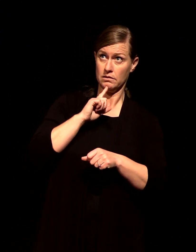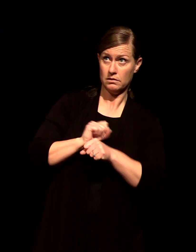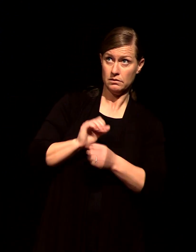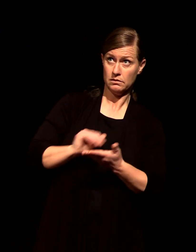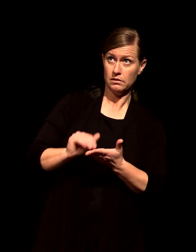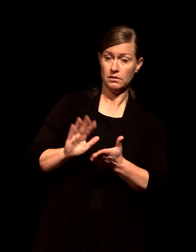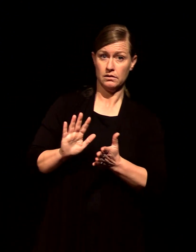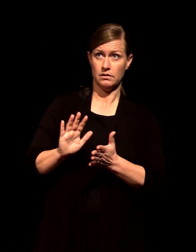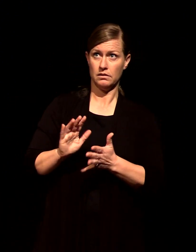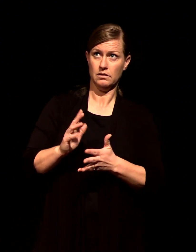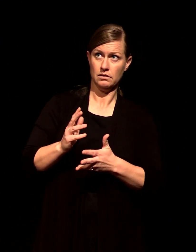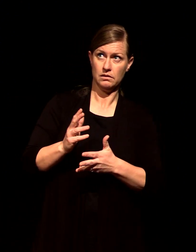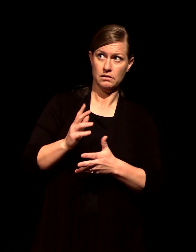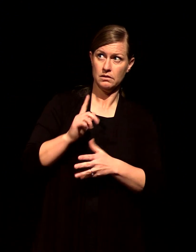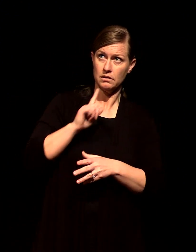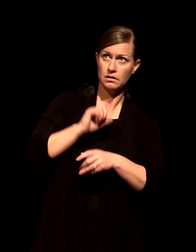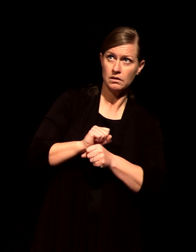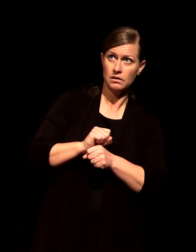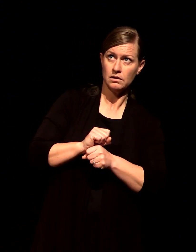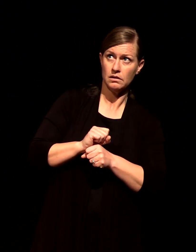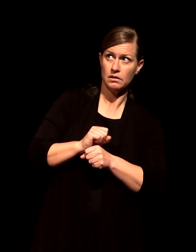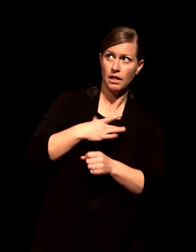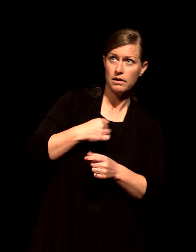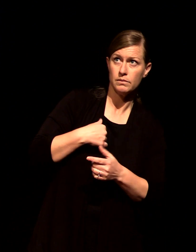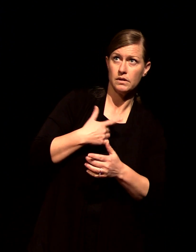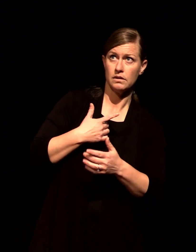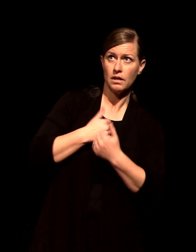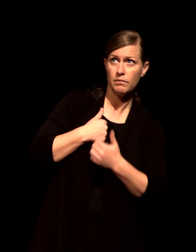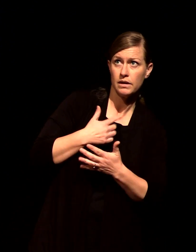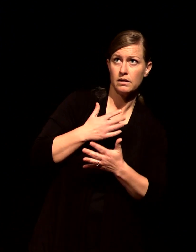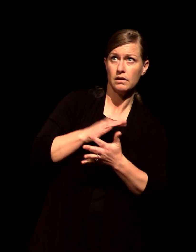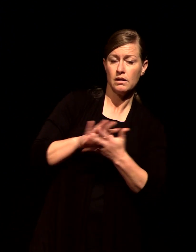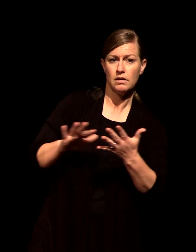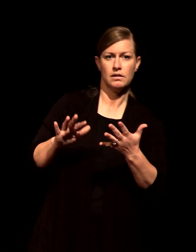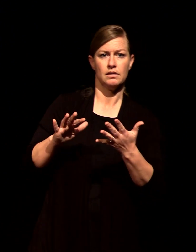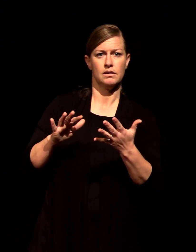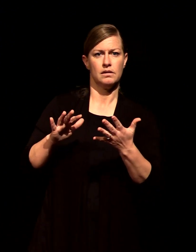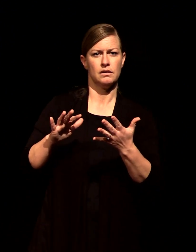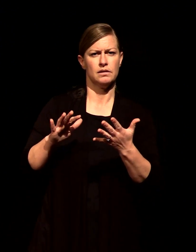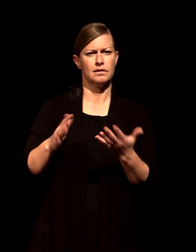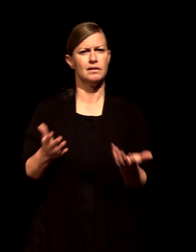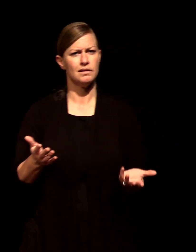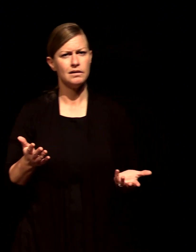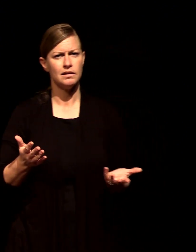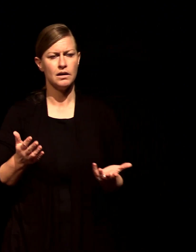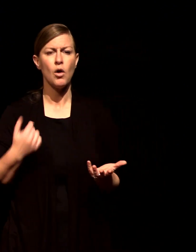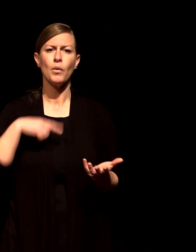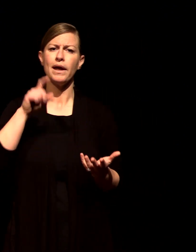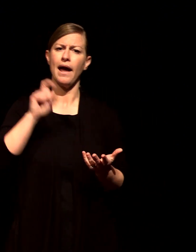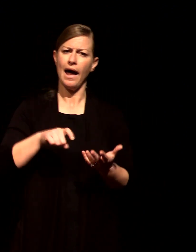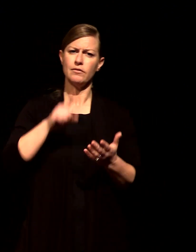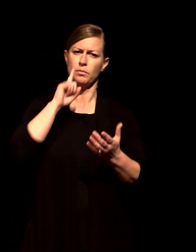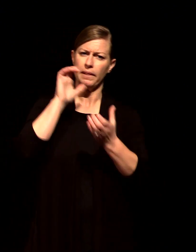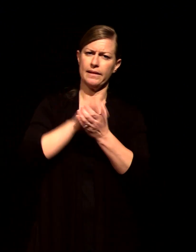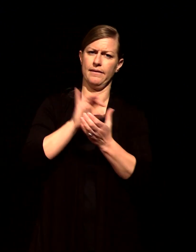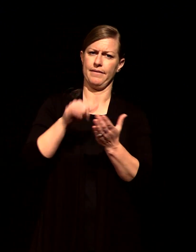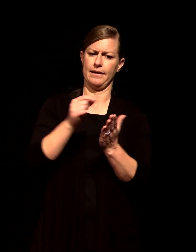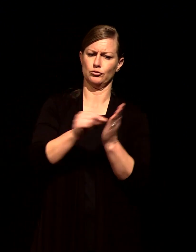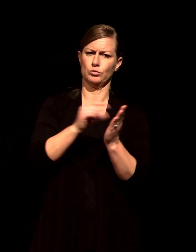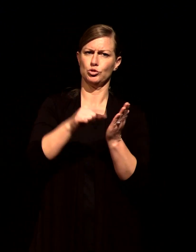the sacrifice of Jesus is sufficient and we need to take scripture seriously on this point that Jesus